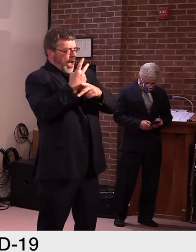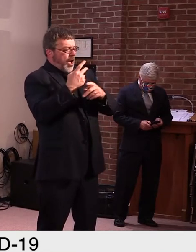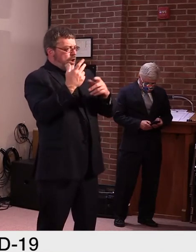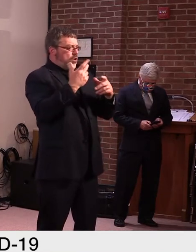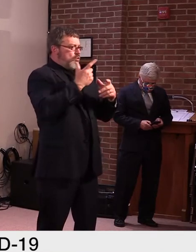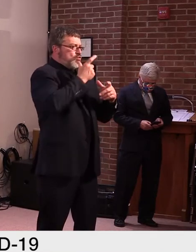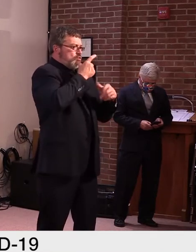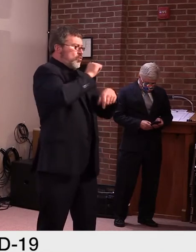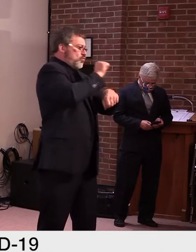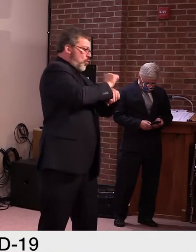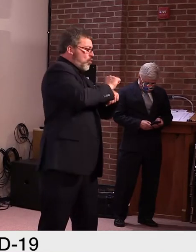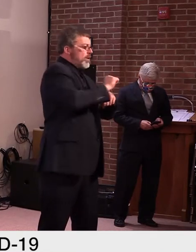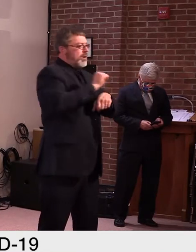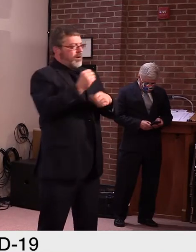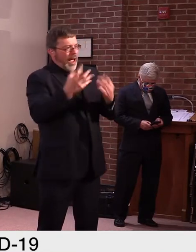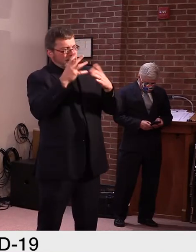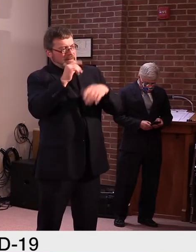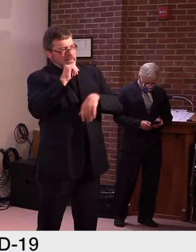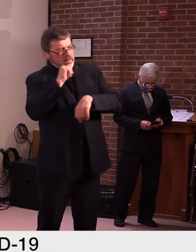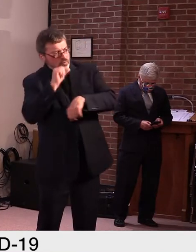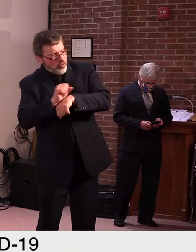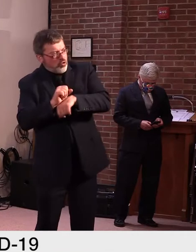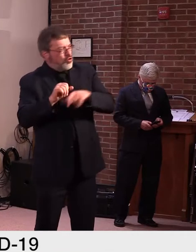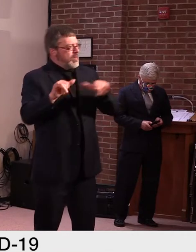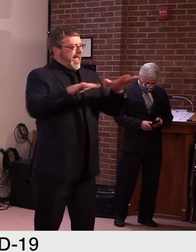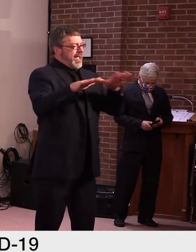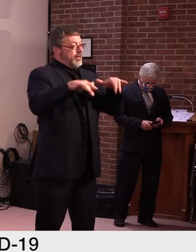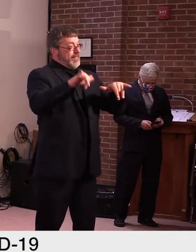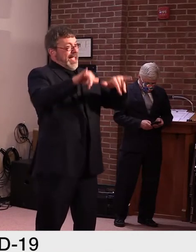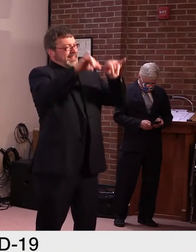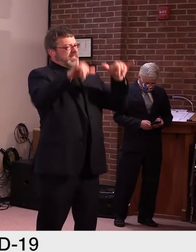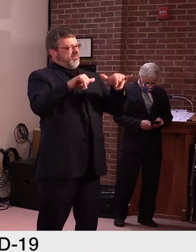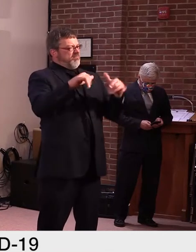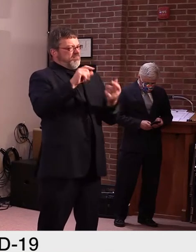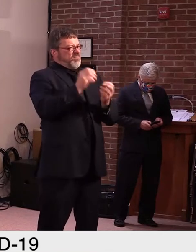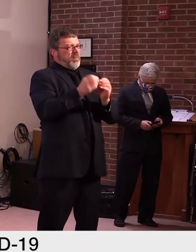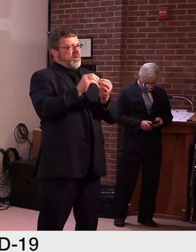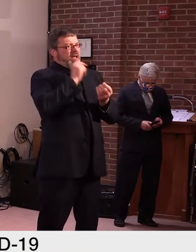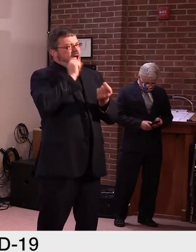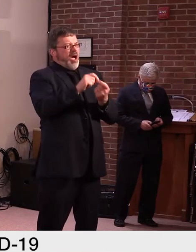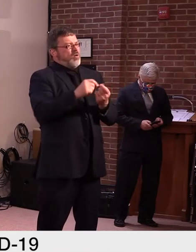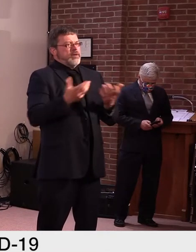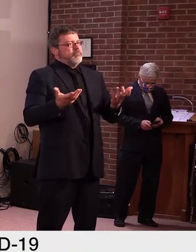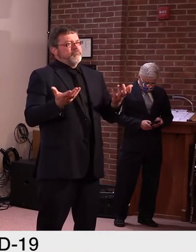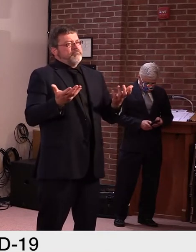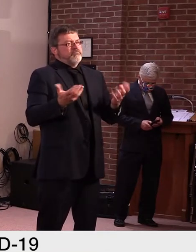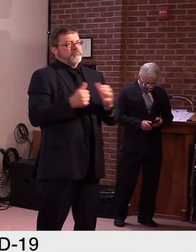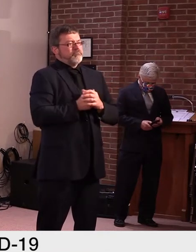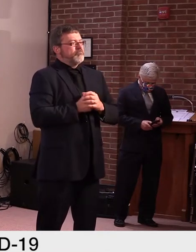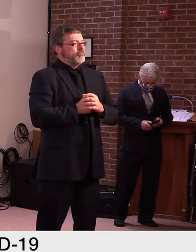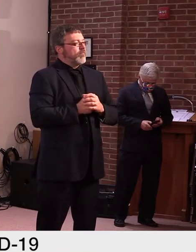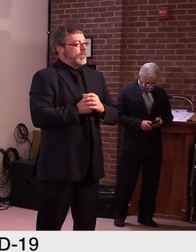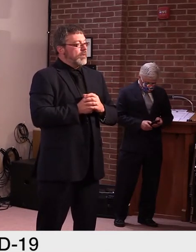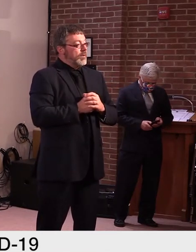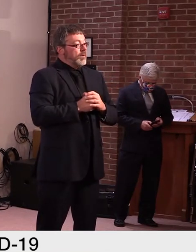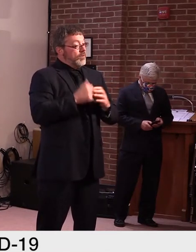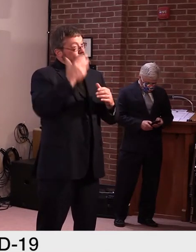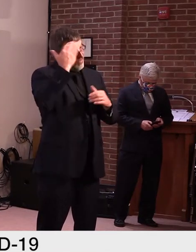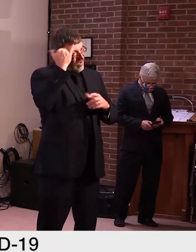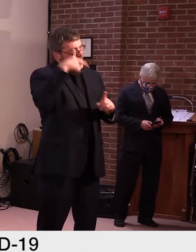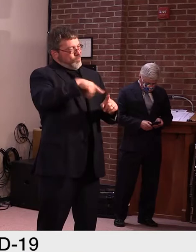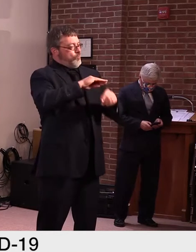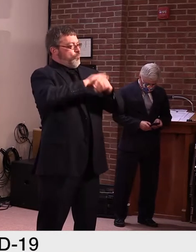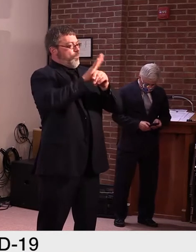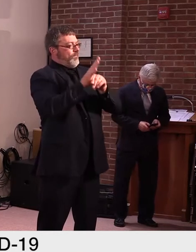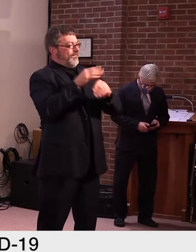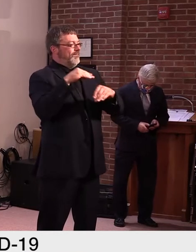times and, uh, and I don't believe it's accurate, uh, considering the, uh, the, uh, pandemic. So, uh, we'll